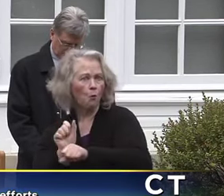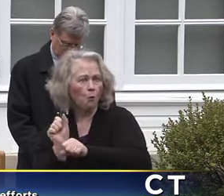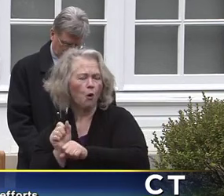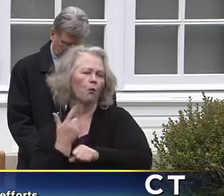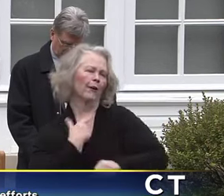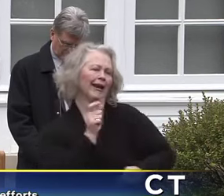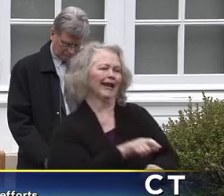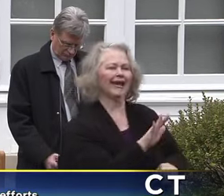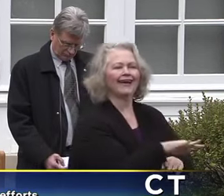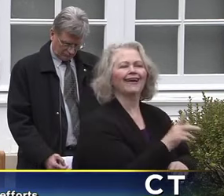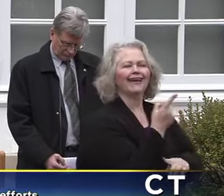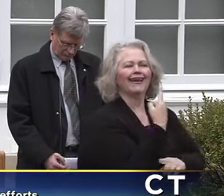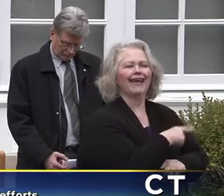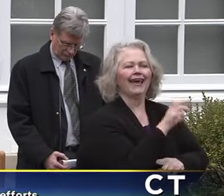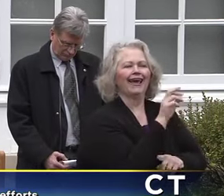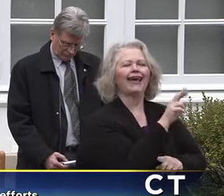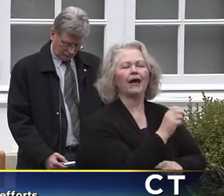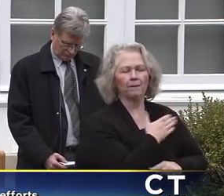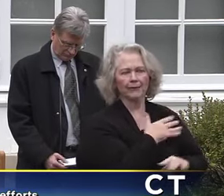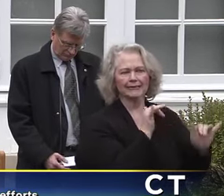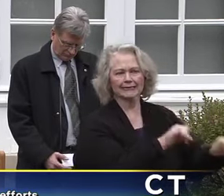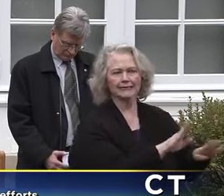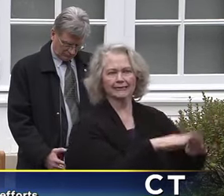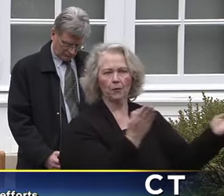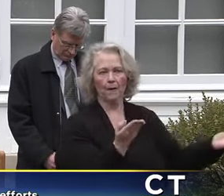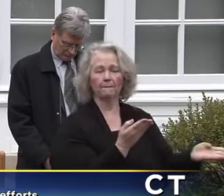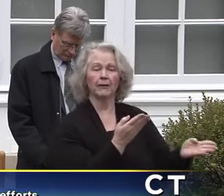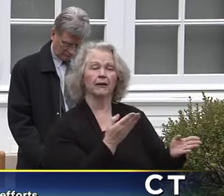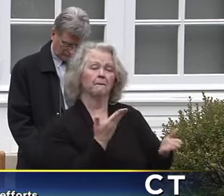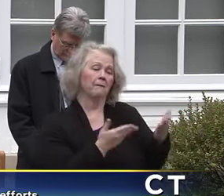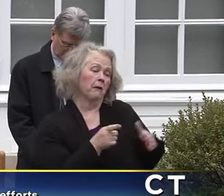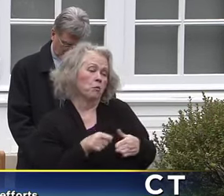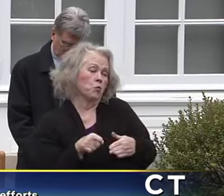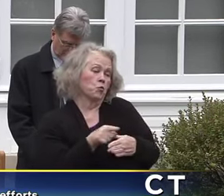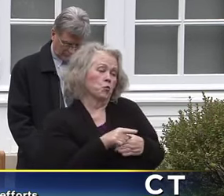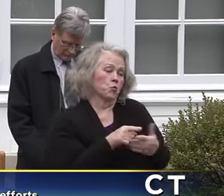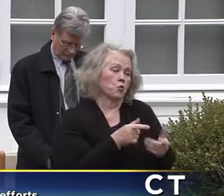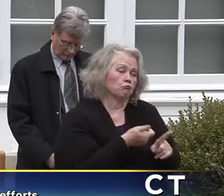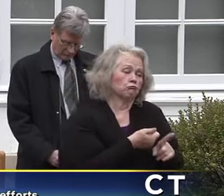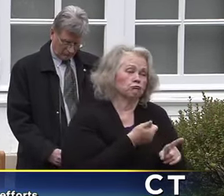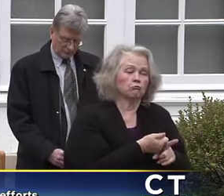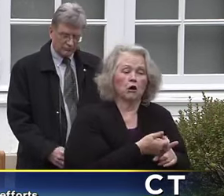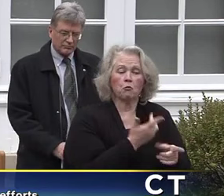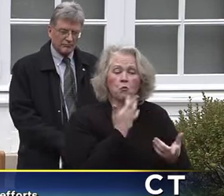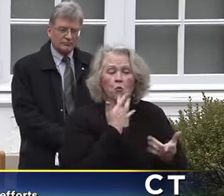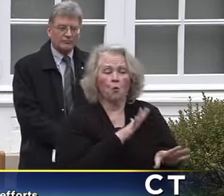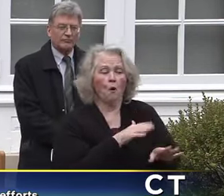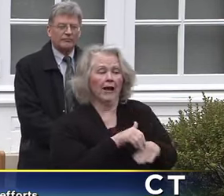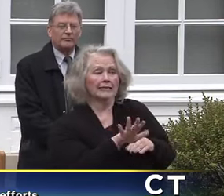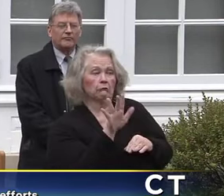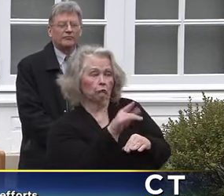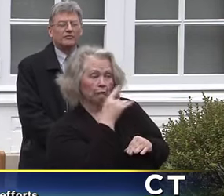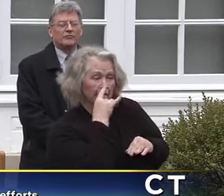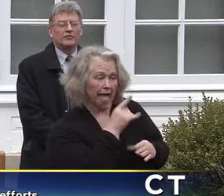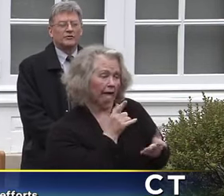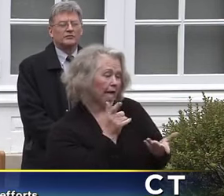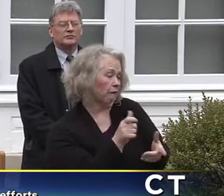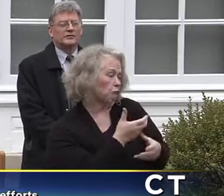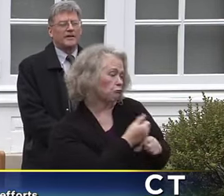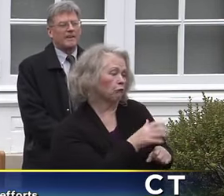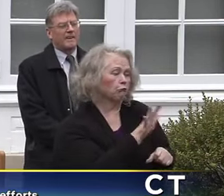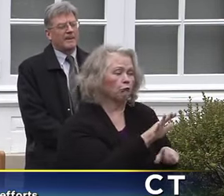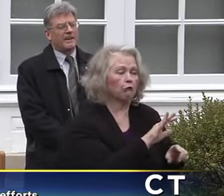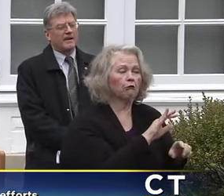So I urge each and every one of you get that open. If you don't want to send your child to daycare, if you have a trusted friend or neighbor or